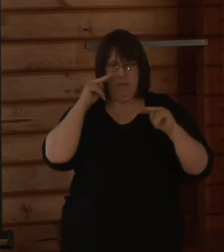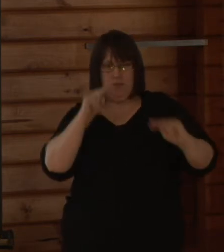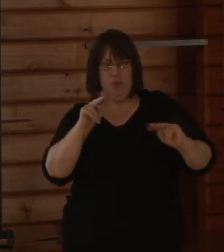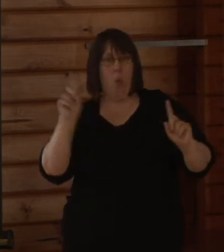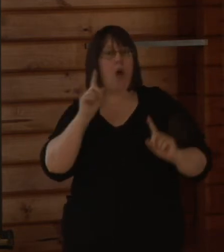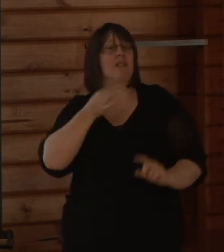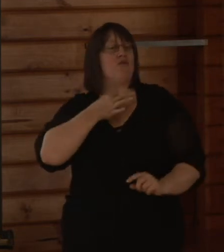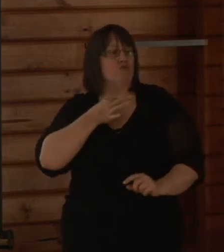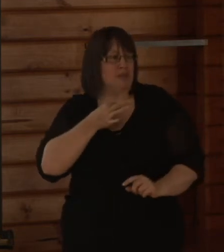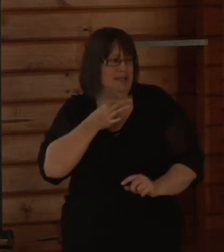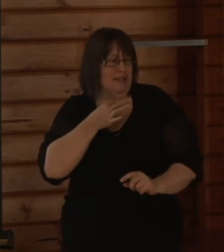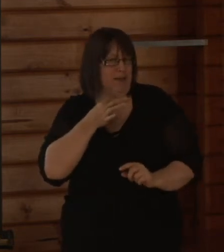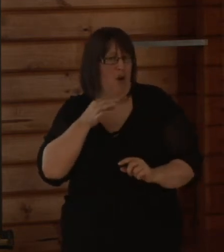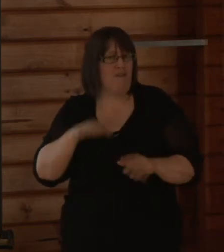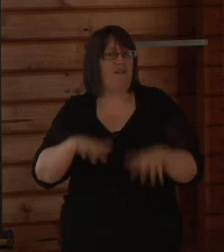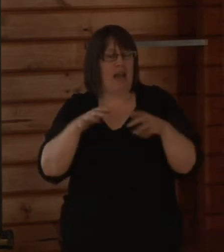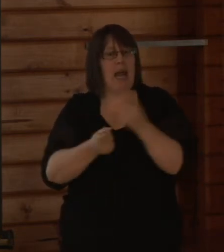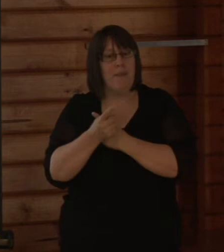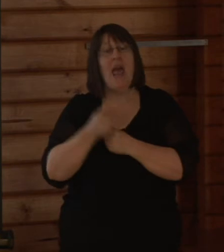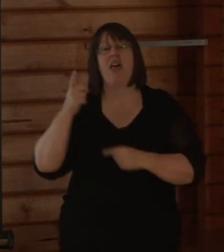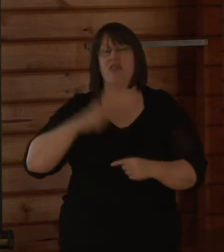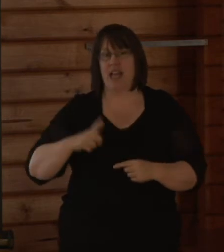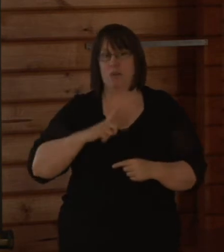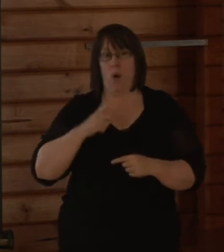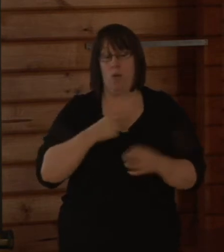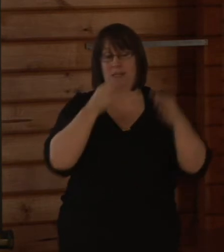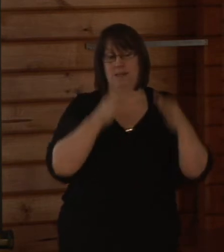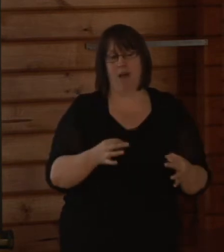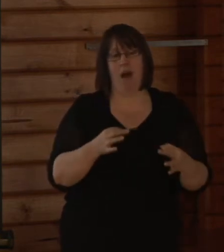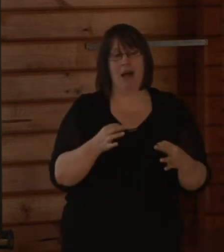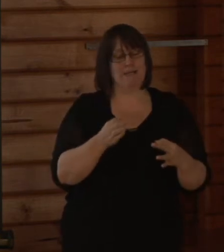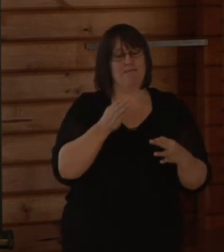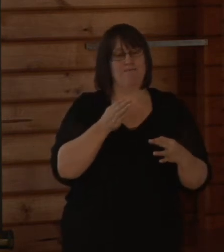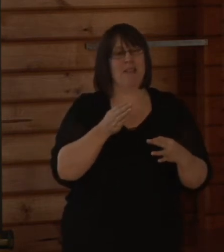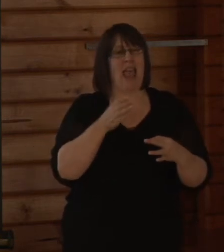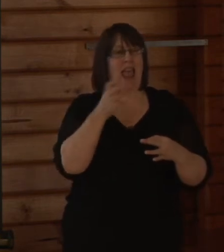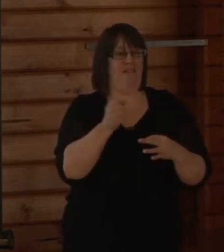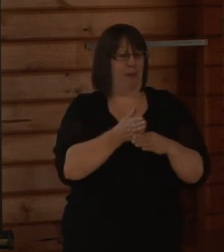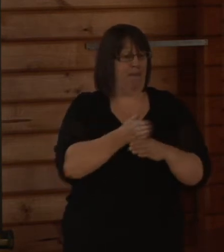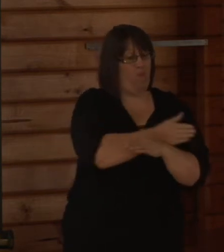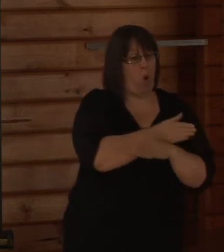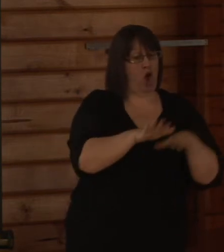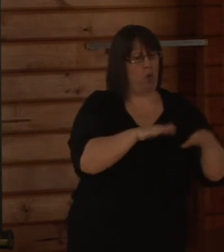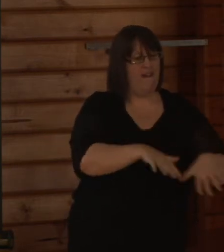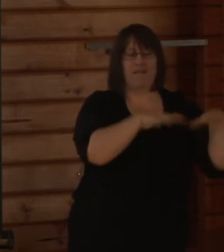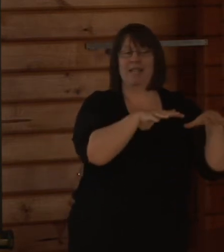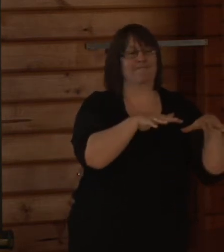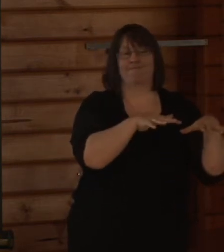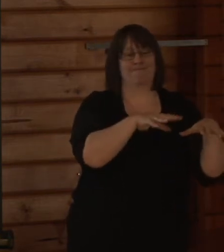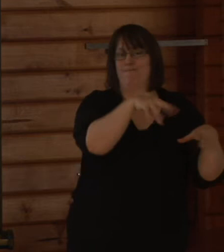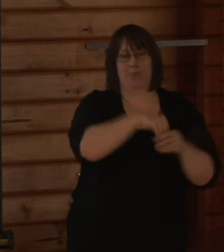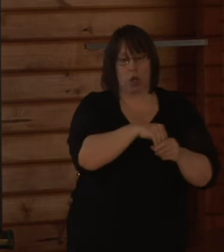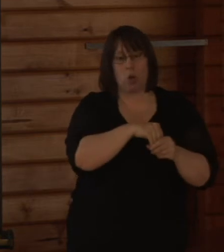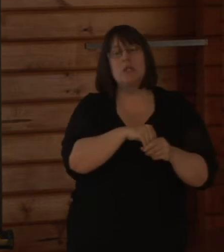from immediately prior to the earthquake to immediately after the earthquake. So future effects from climate change and future